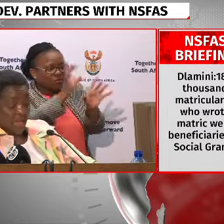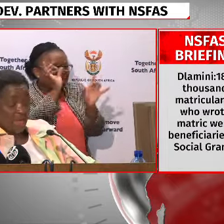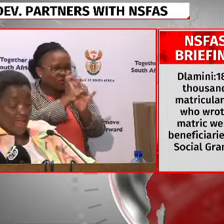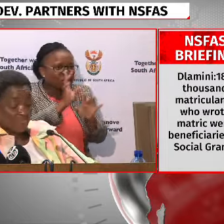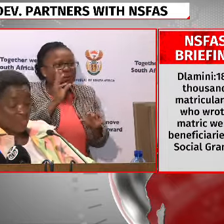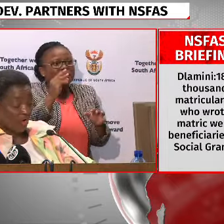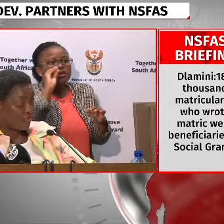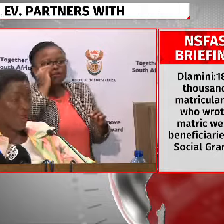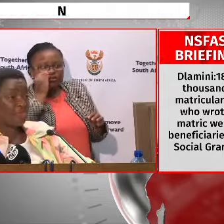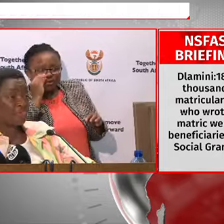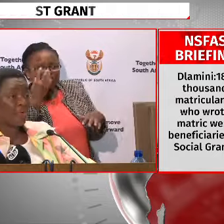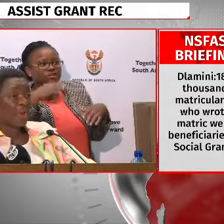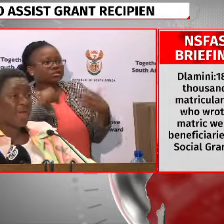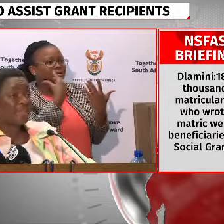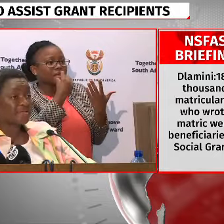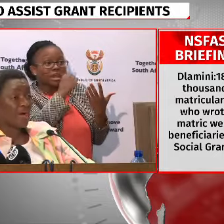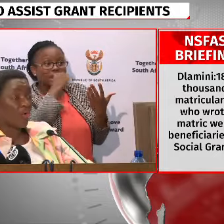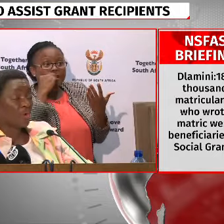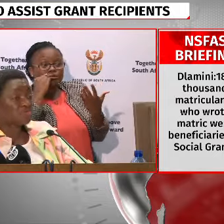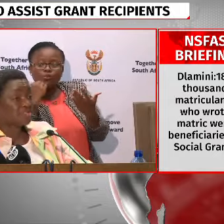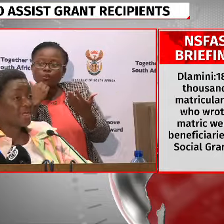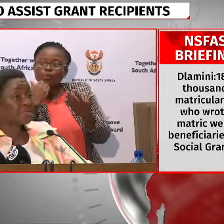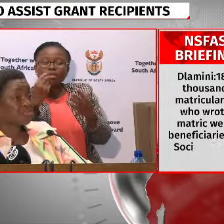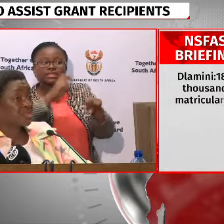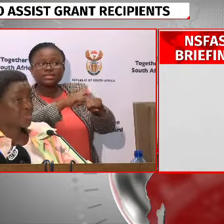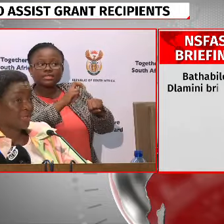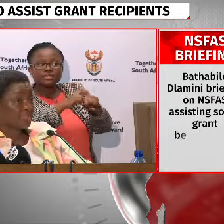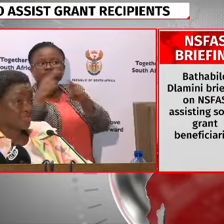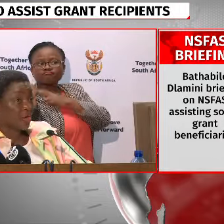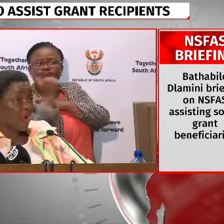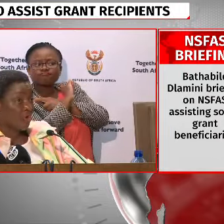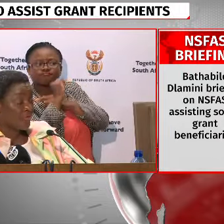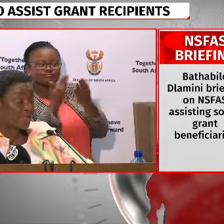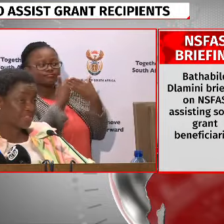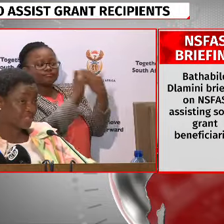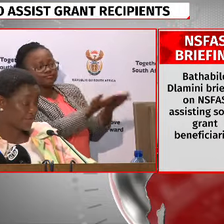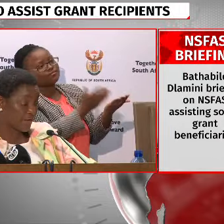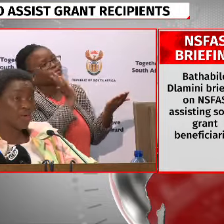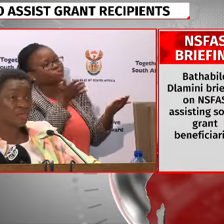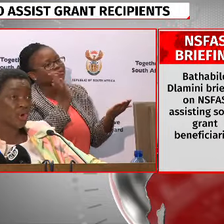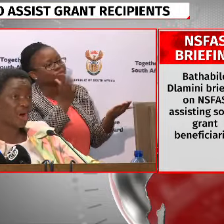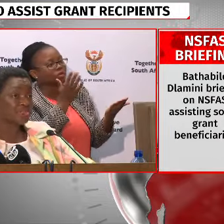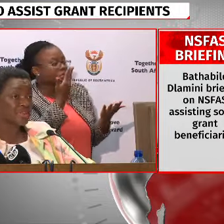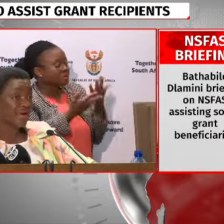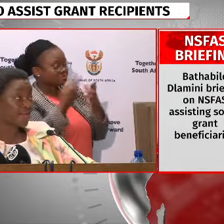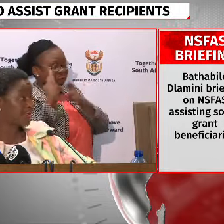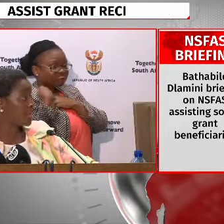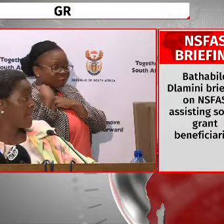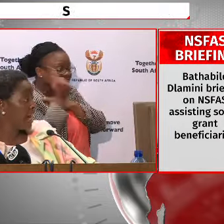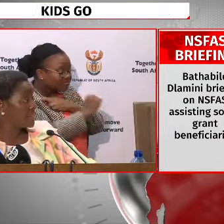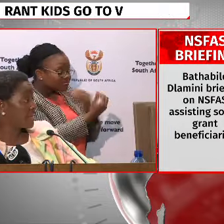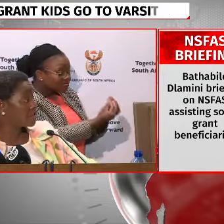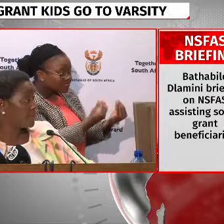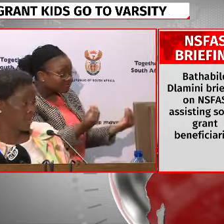names of people that are going to take responsibility of the children throughout the country.